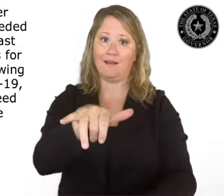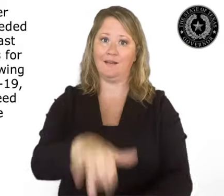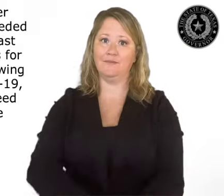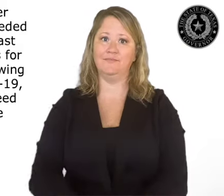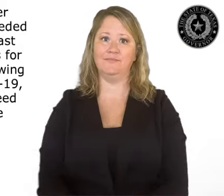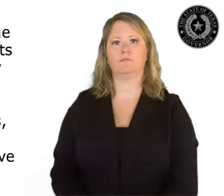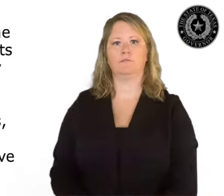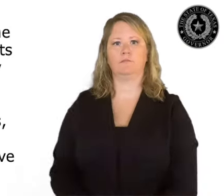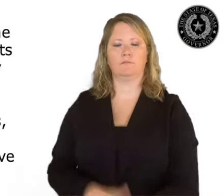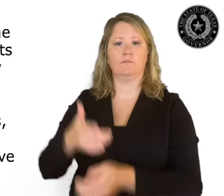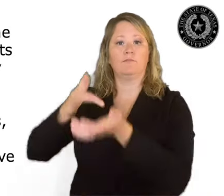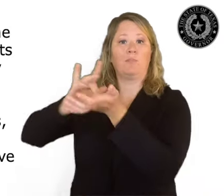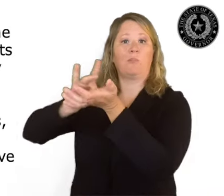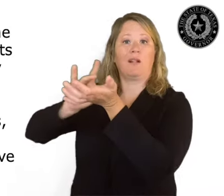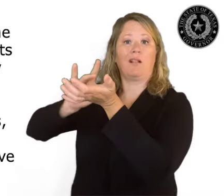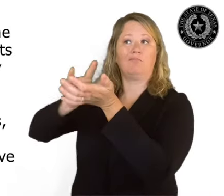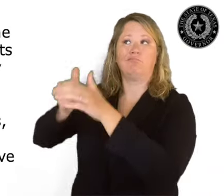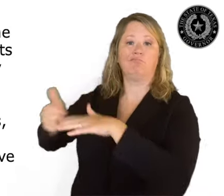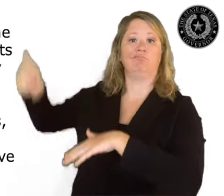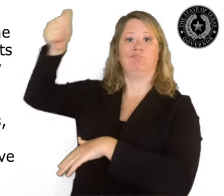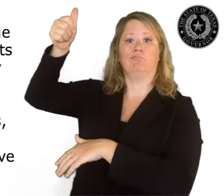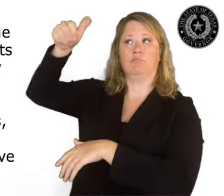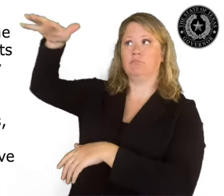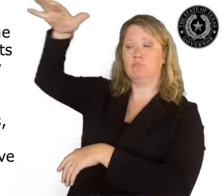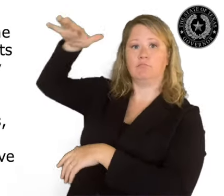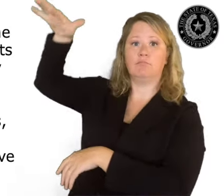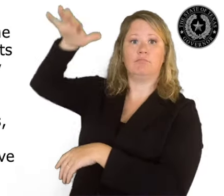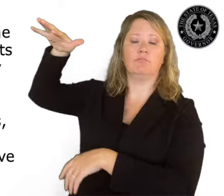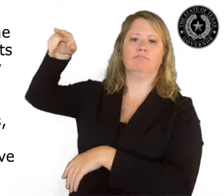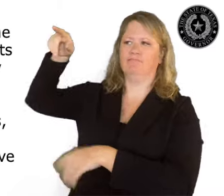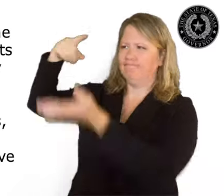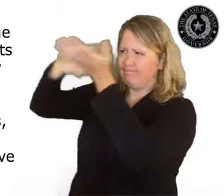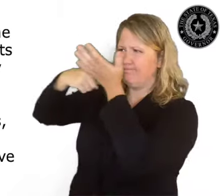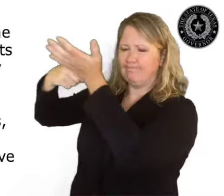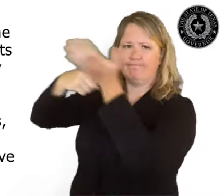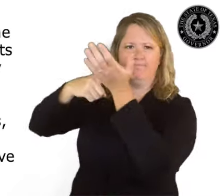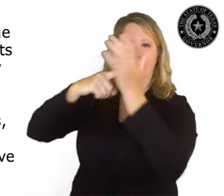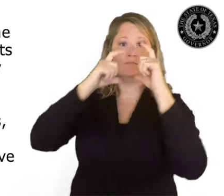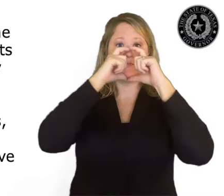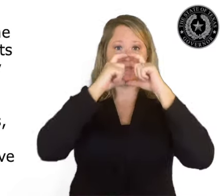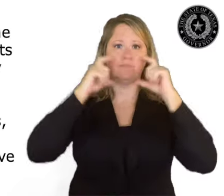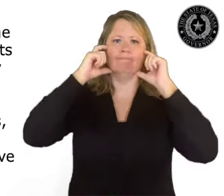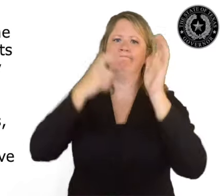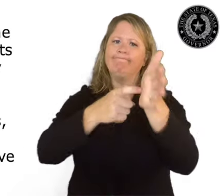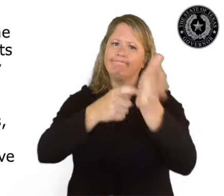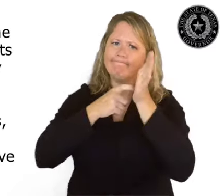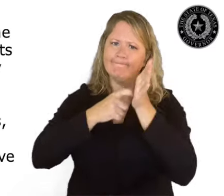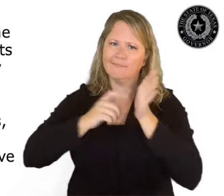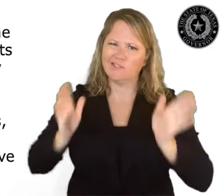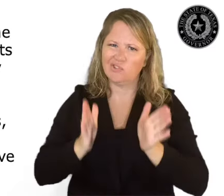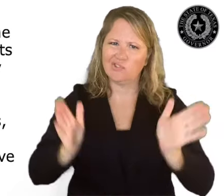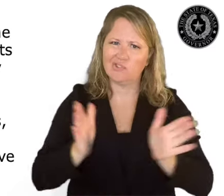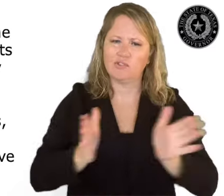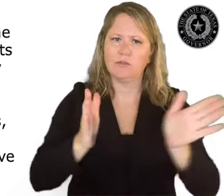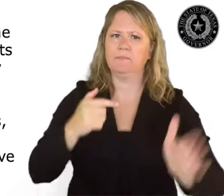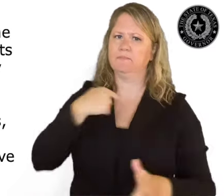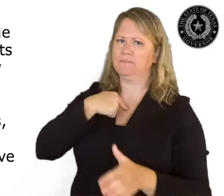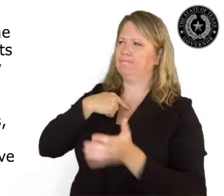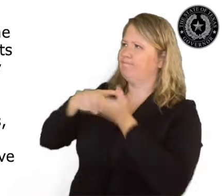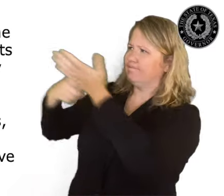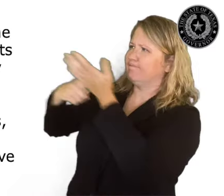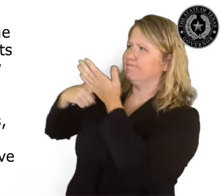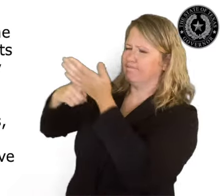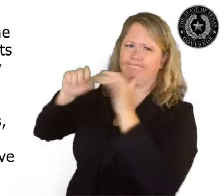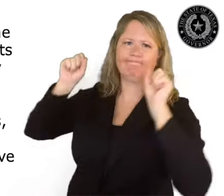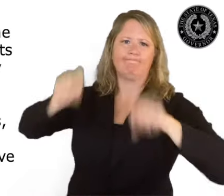and Whereas, I have joined the medical experts in consistently encouraging people to use face coverings